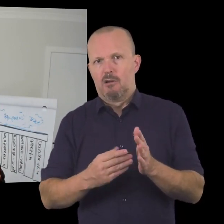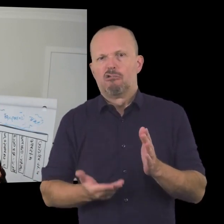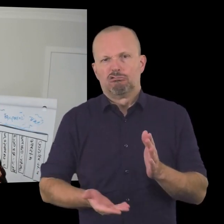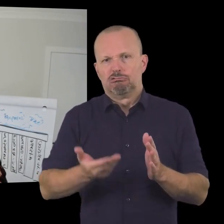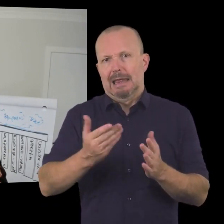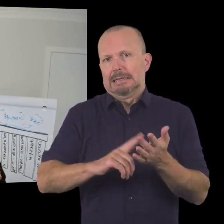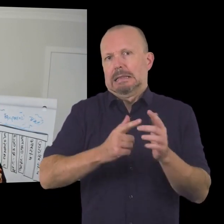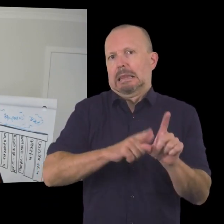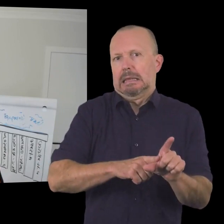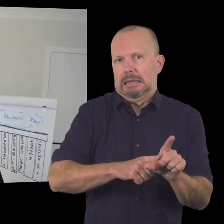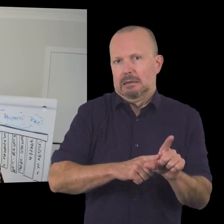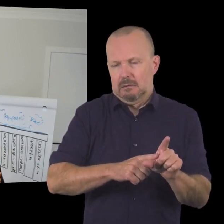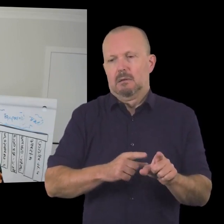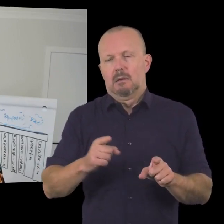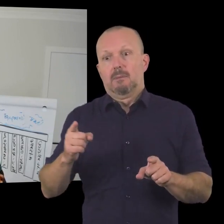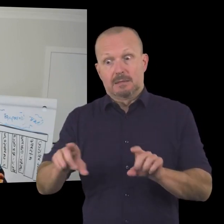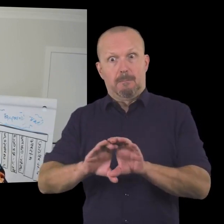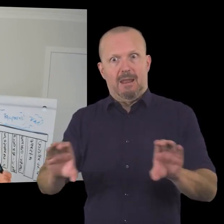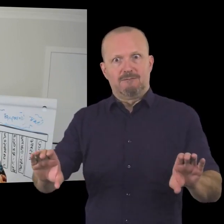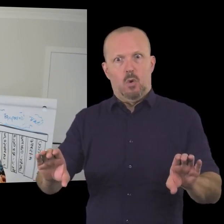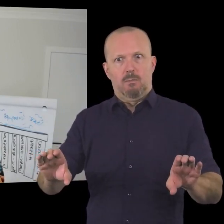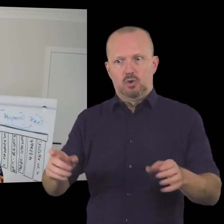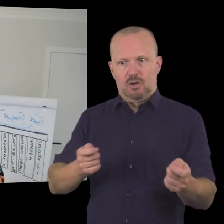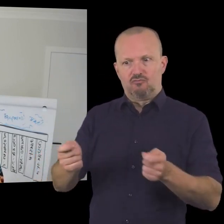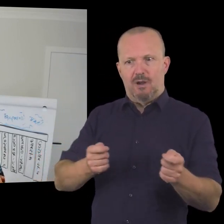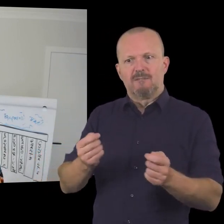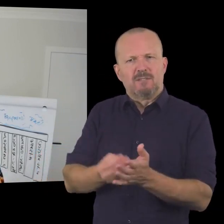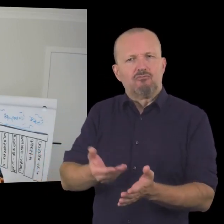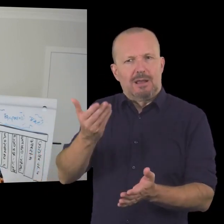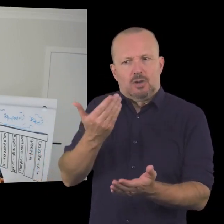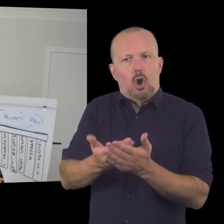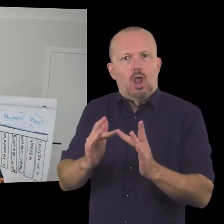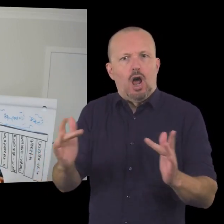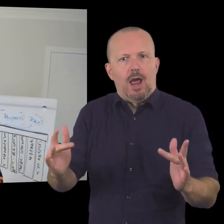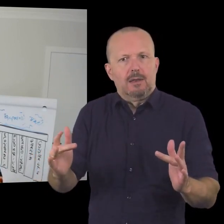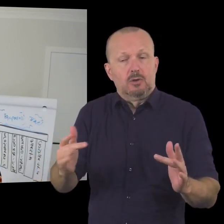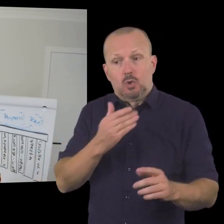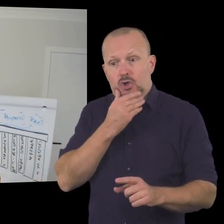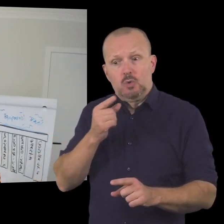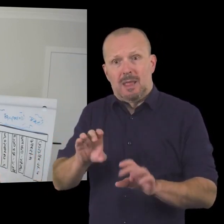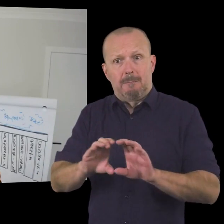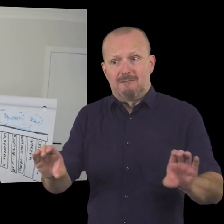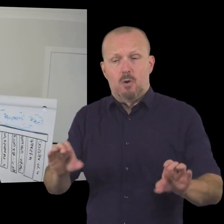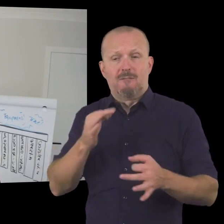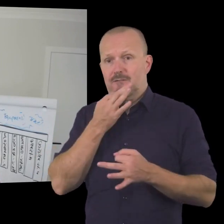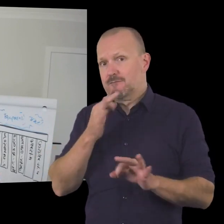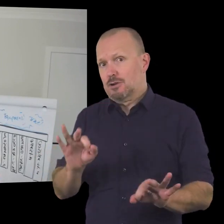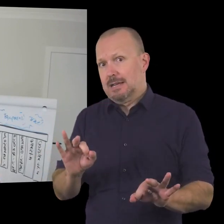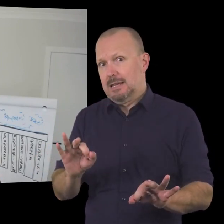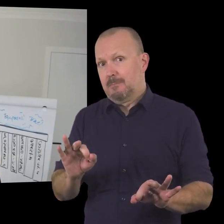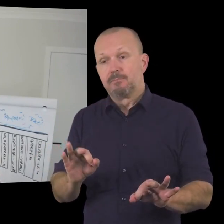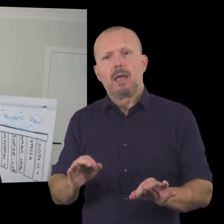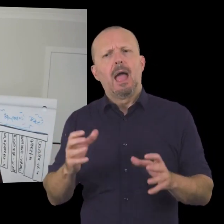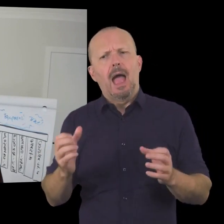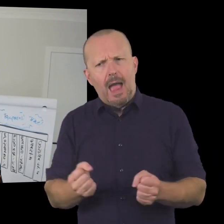-y uh it's also an online platform that enables you to run fundraising initiatives online and you can use the raisley platform